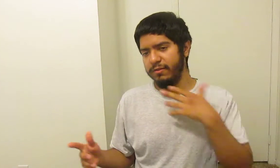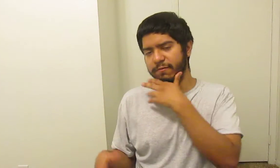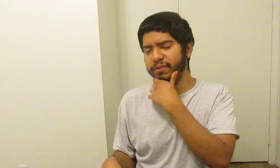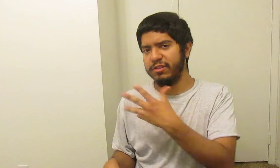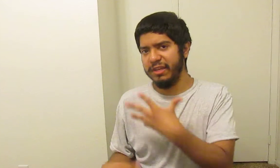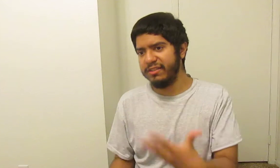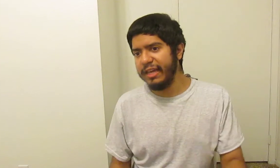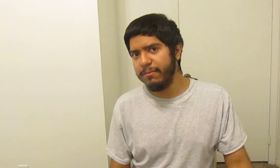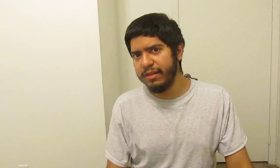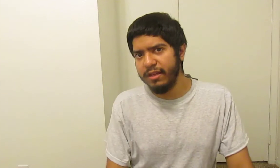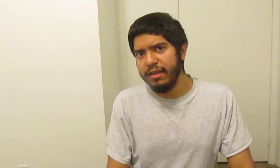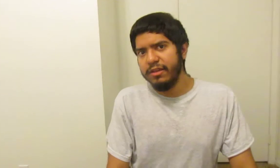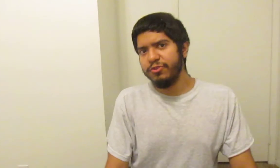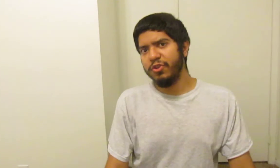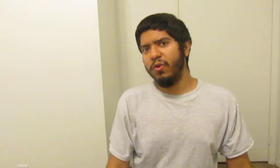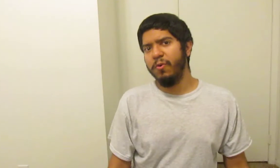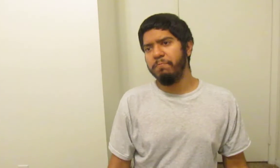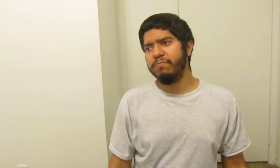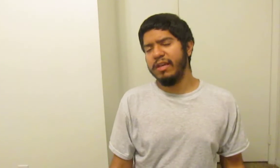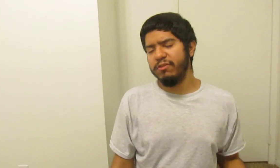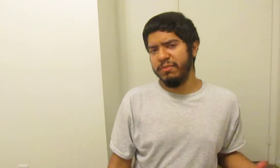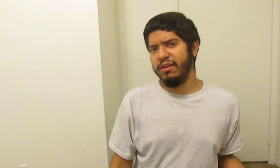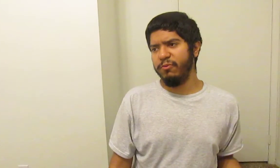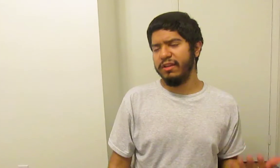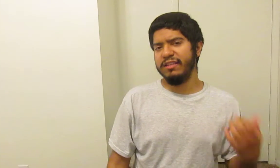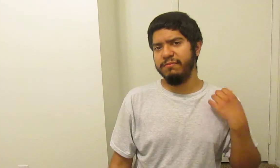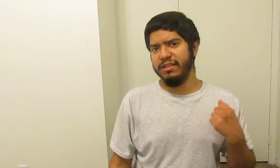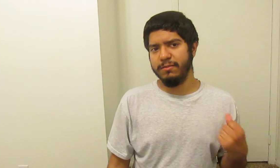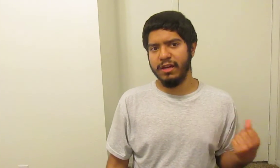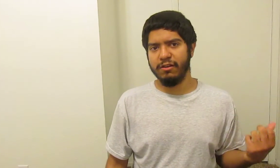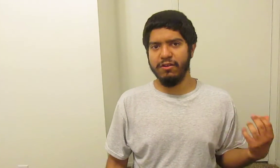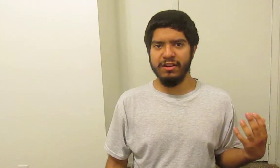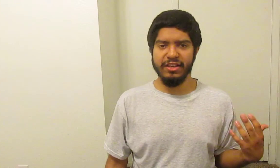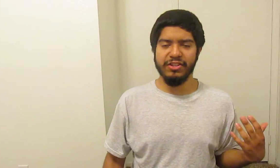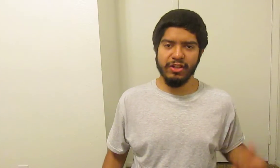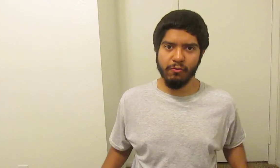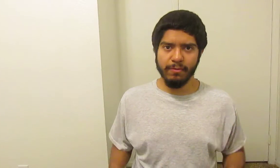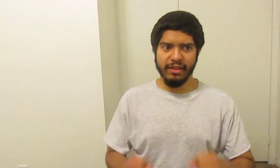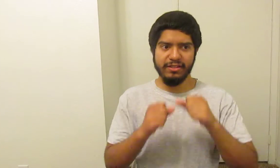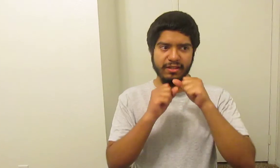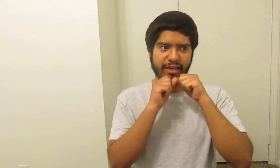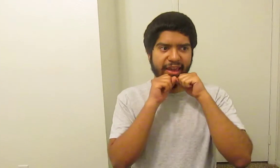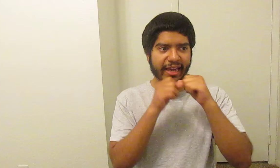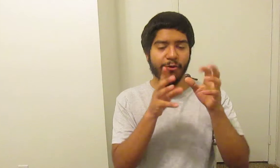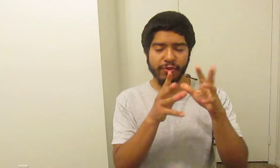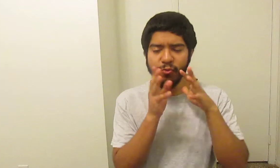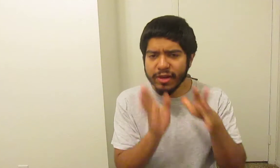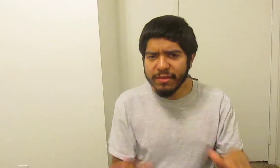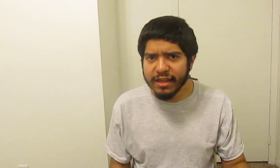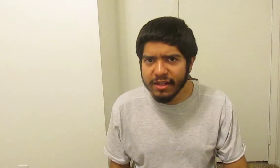feel some excitement. So, that was about it. We only got some decent amount of characterization, and Robi likes to hang out with women and